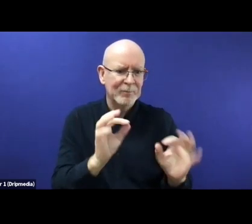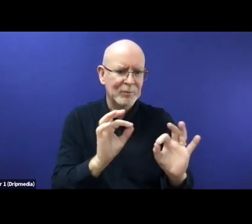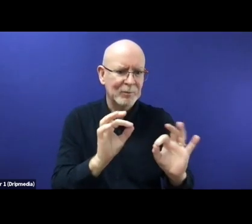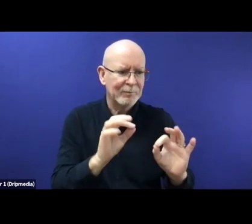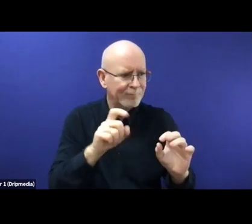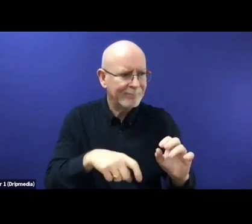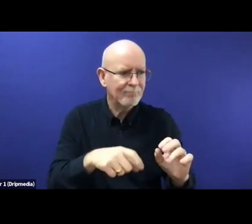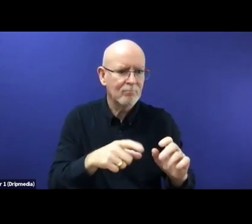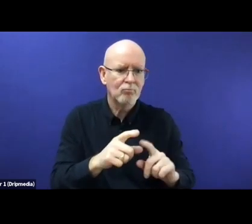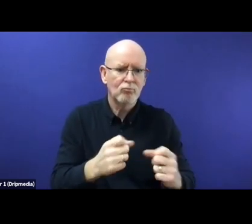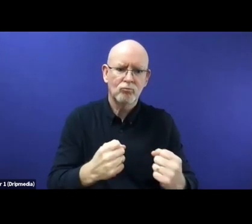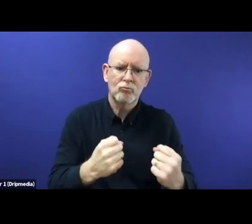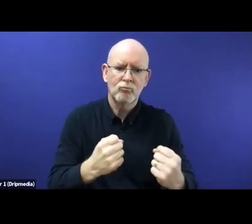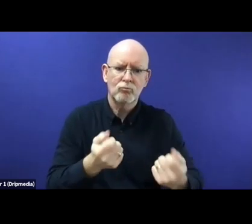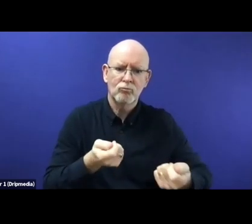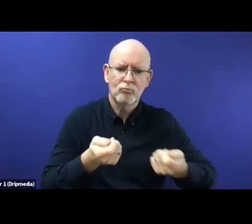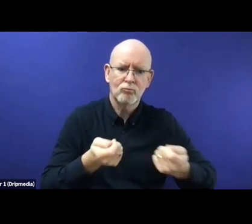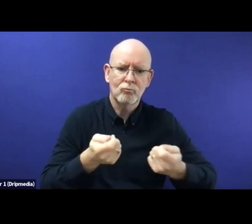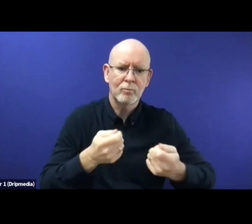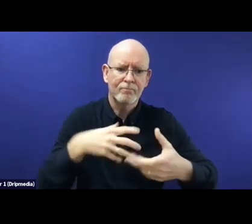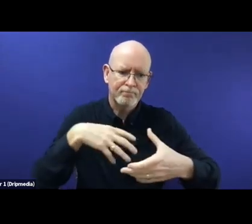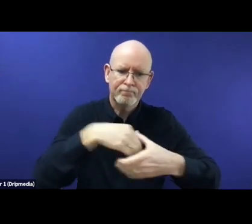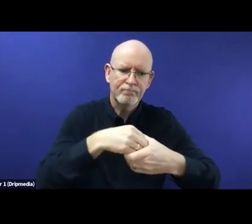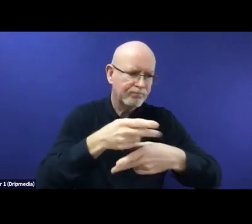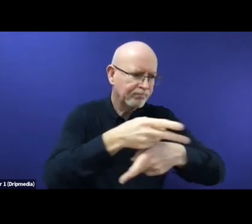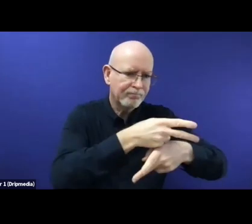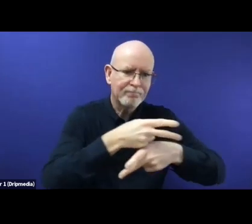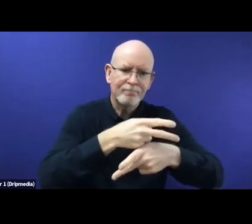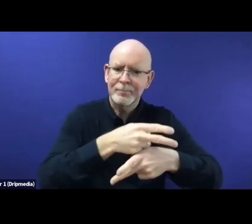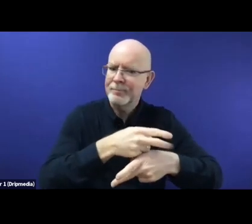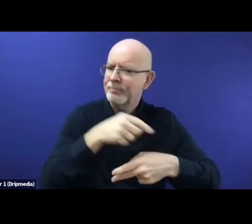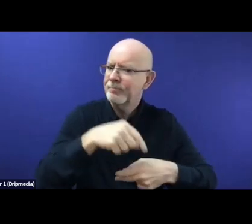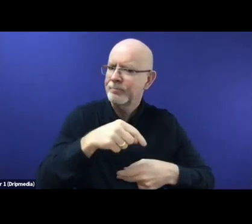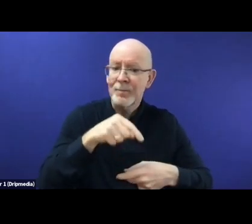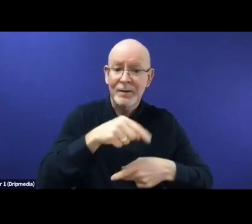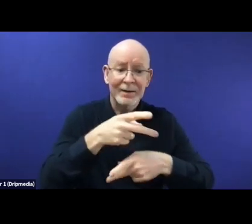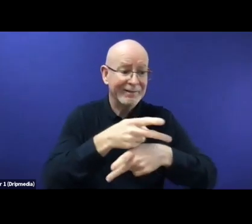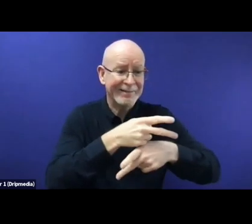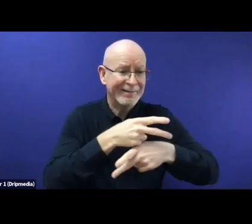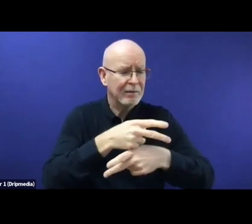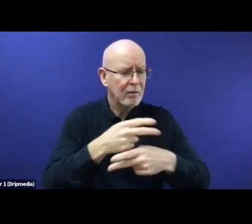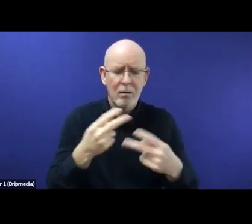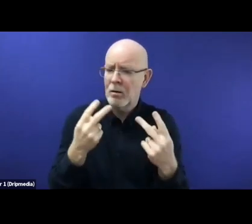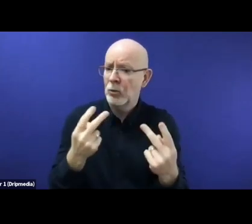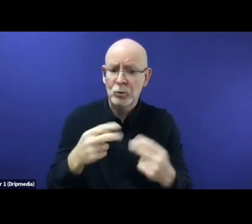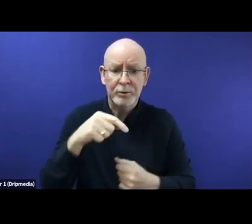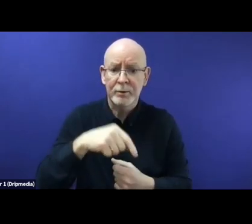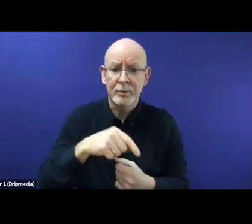preparedness and crisis responses, external border management, including search and rescue mechanisms. And